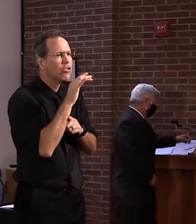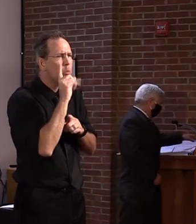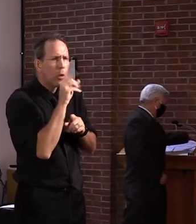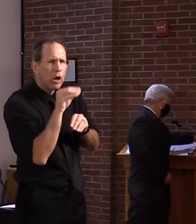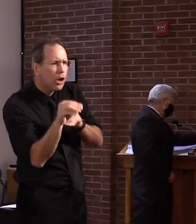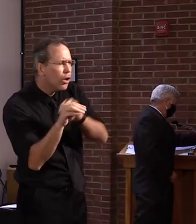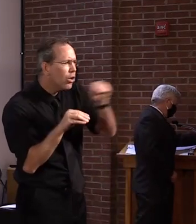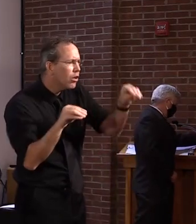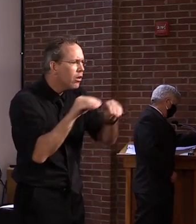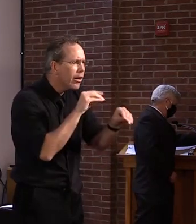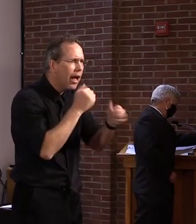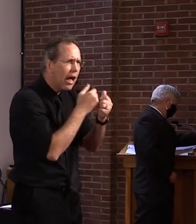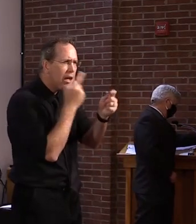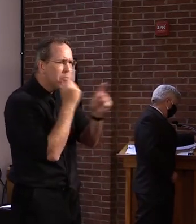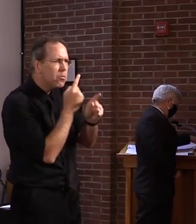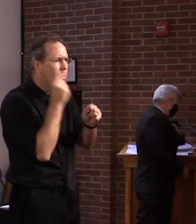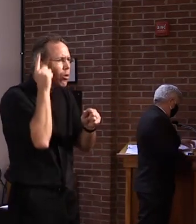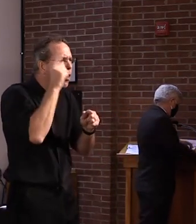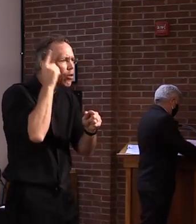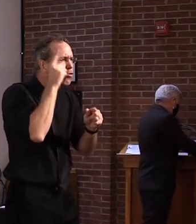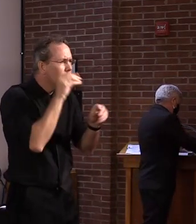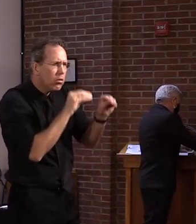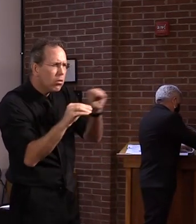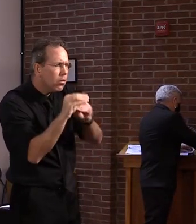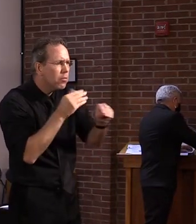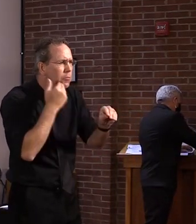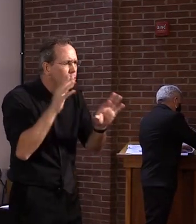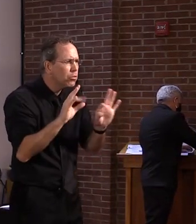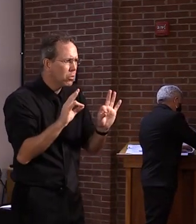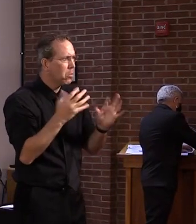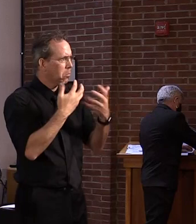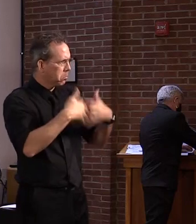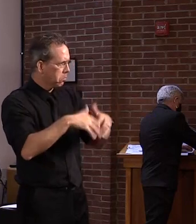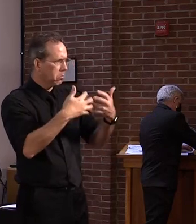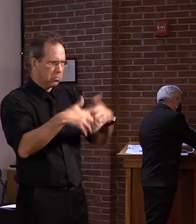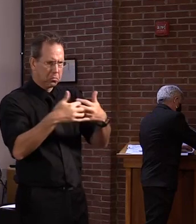sure everyone has what they need to, uh, have a successful reopening.